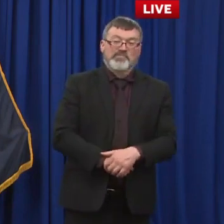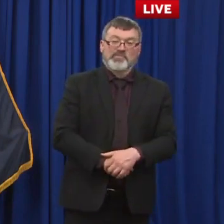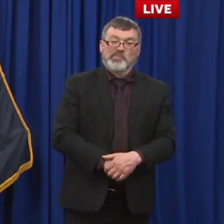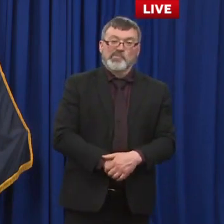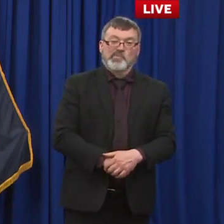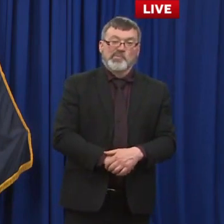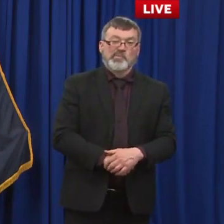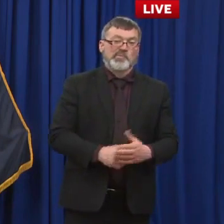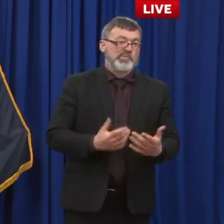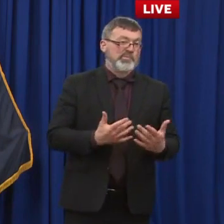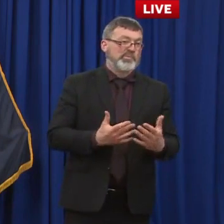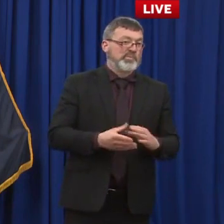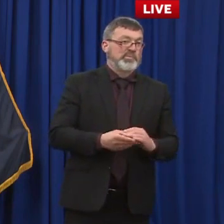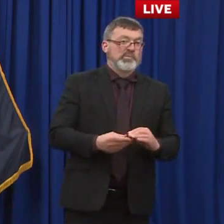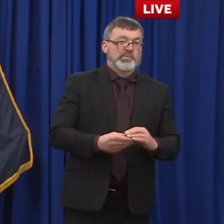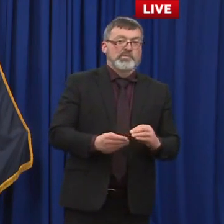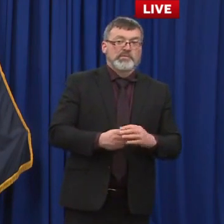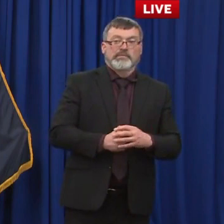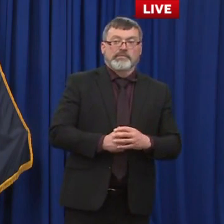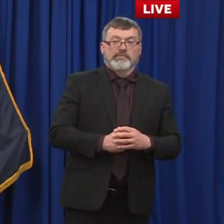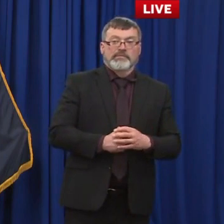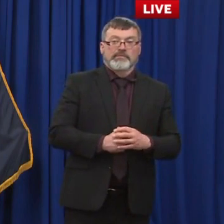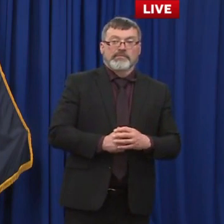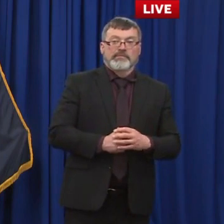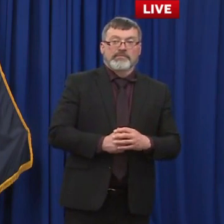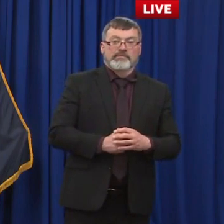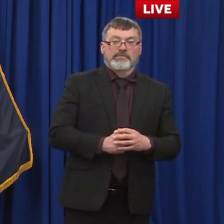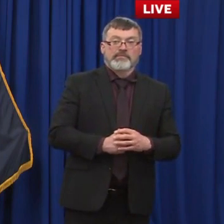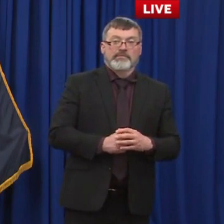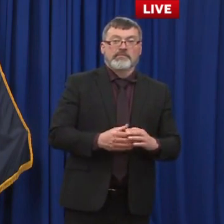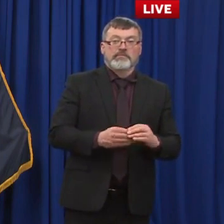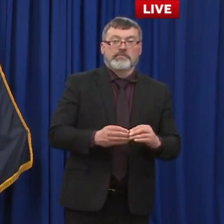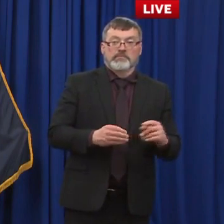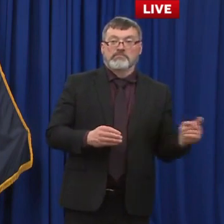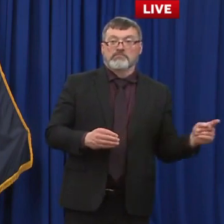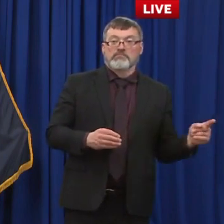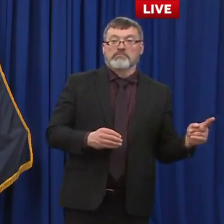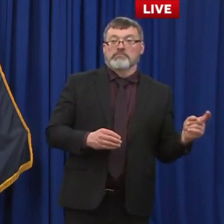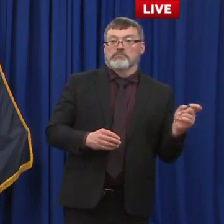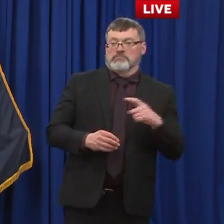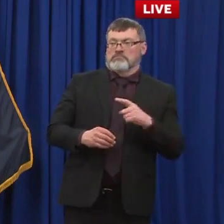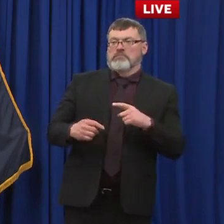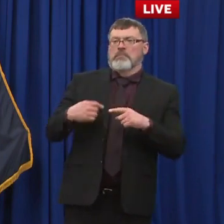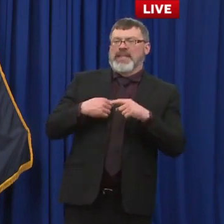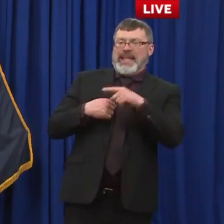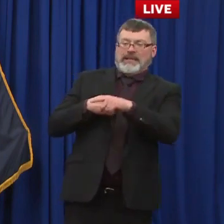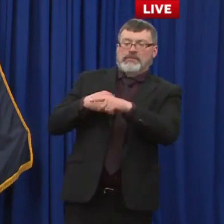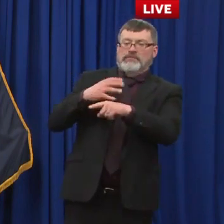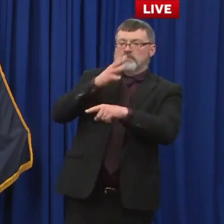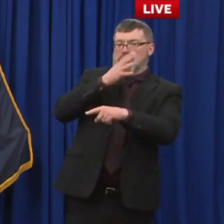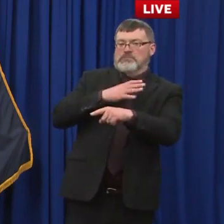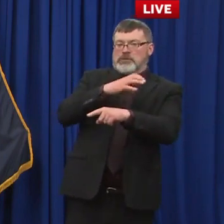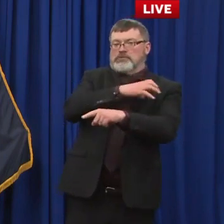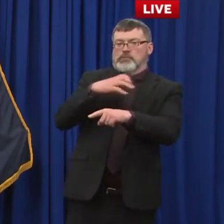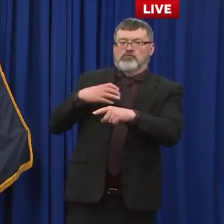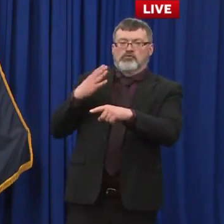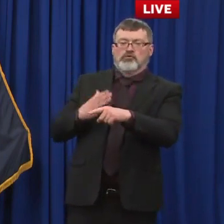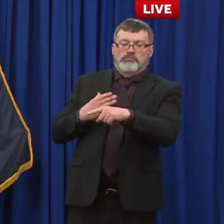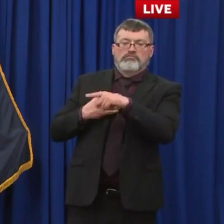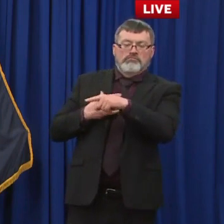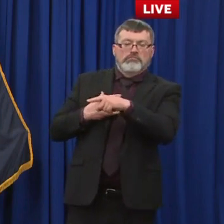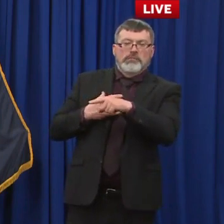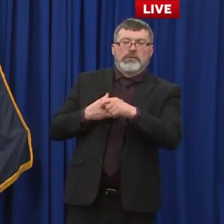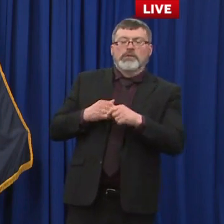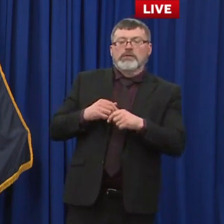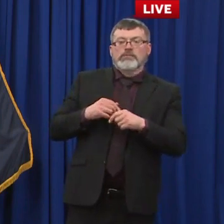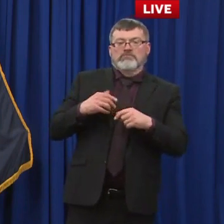hi thank you uh this is a question for commissioner shivinette can you give us an estimate on